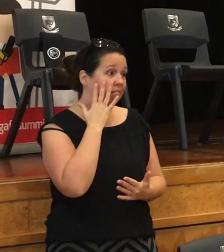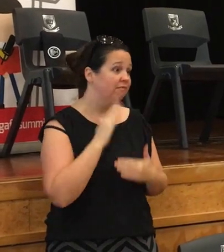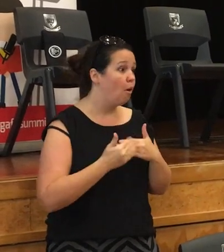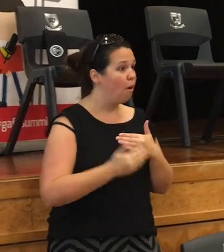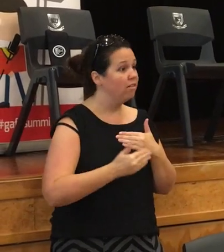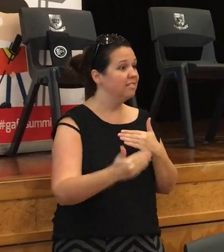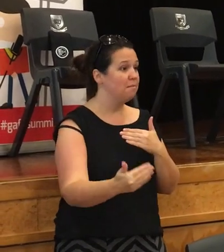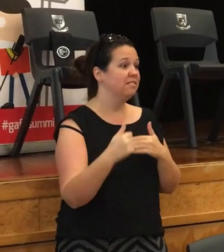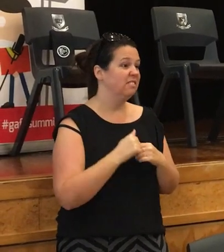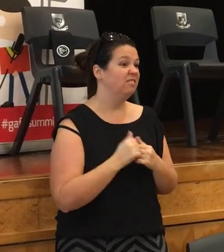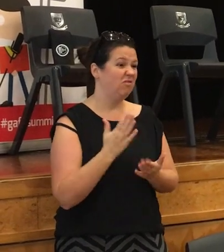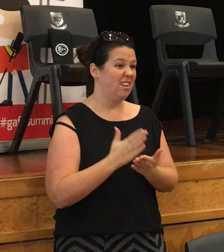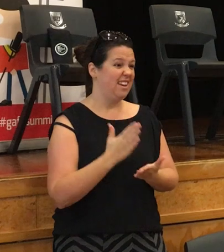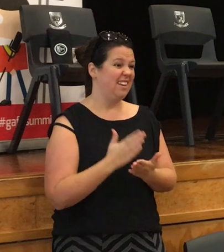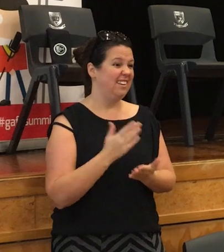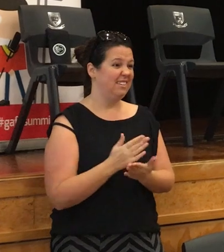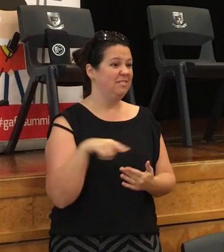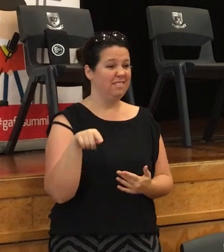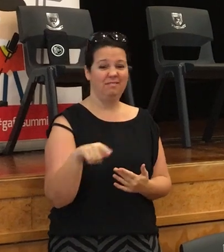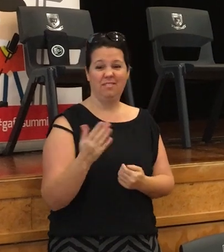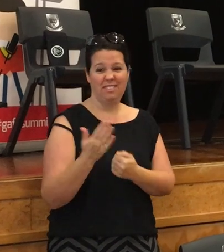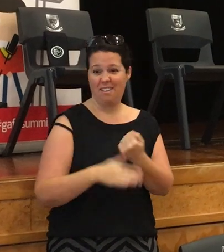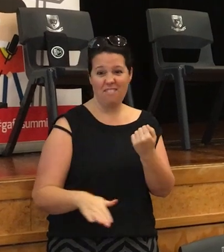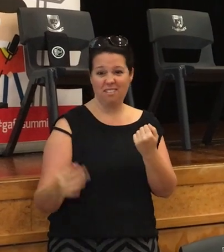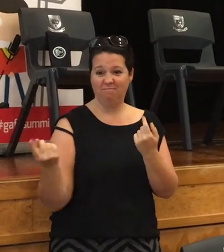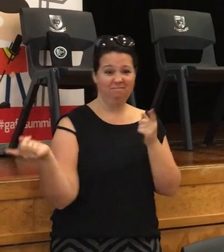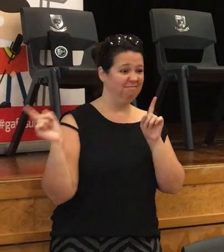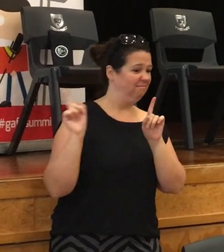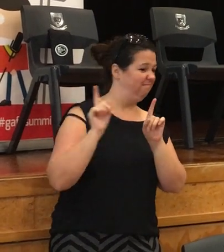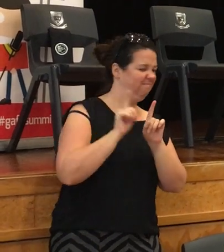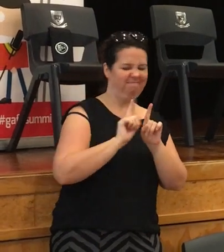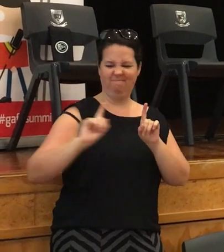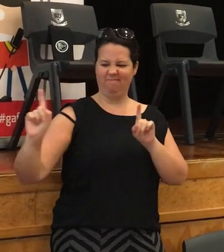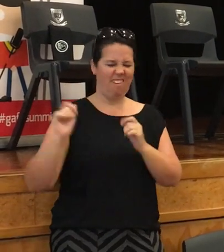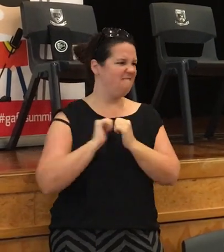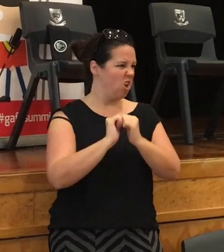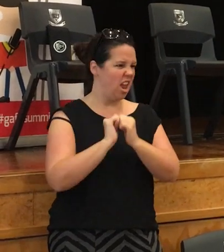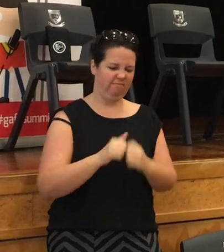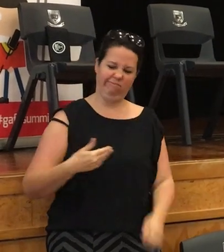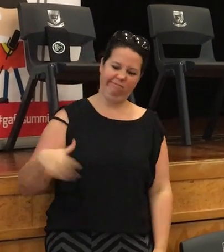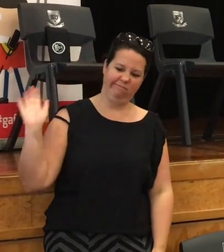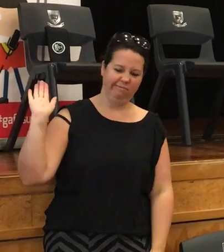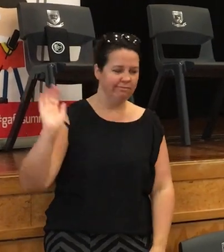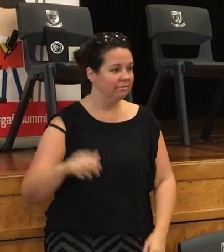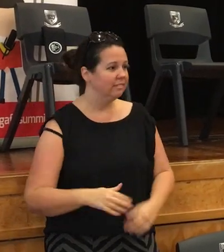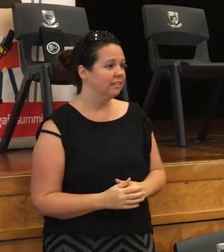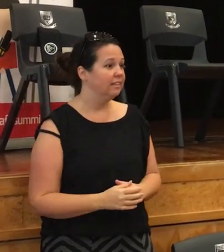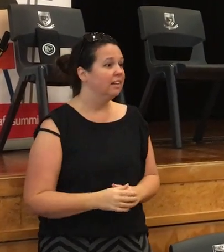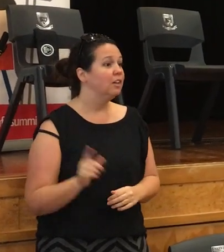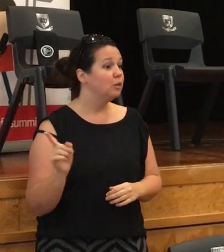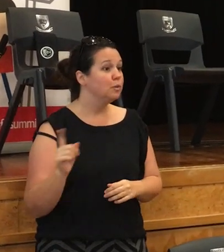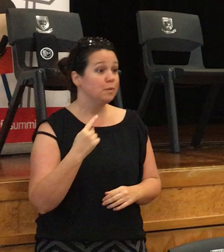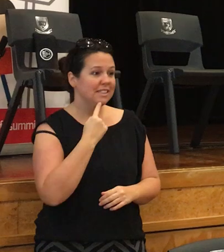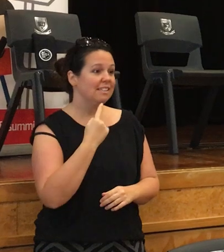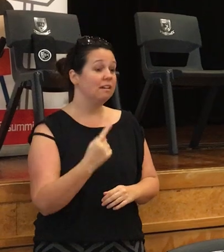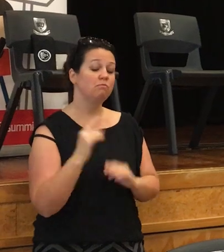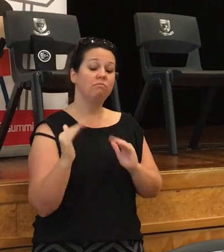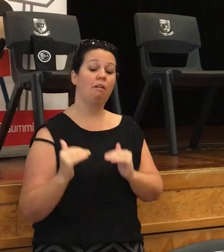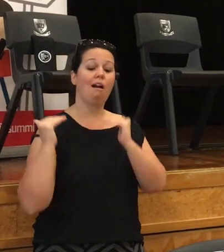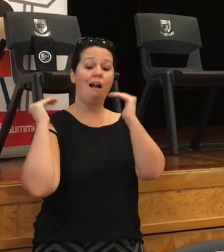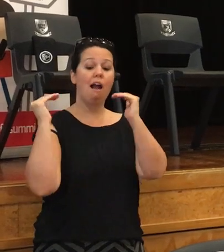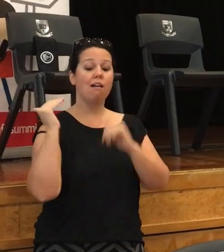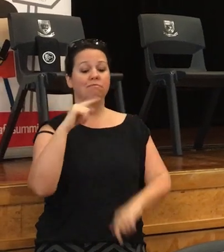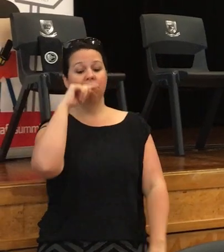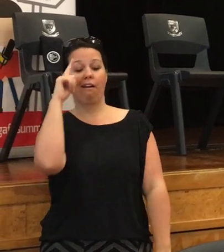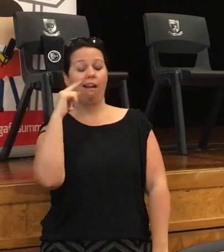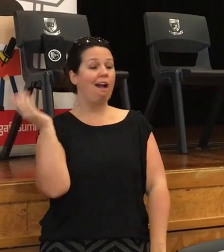Well, you ain't never gonna have a name You ain't no friend of mine Well, you said you were Hot, hot, hot